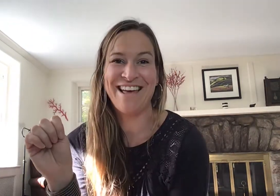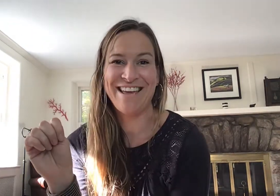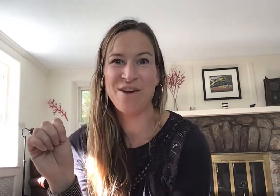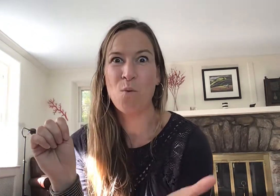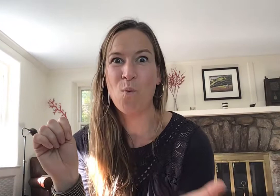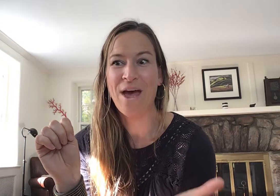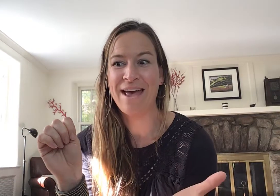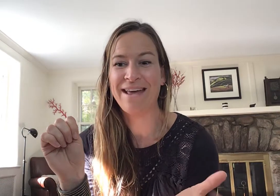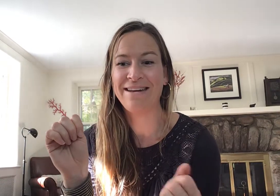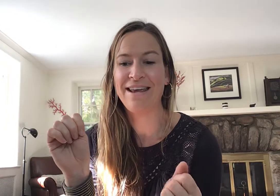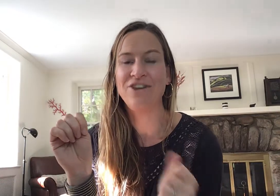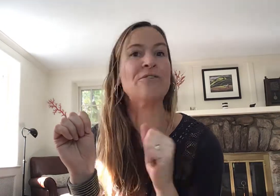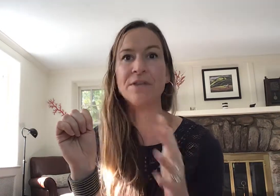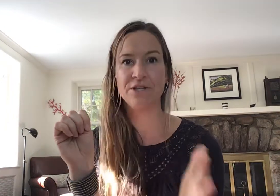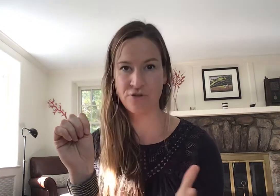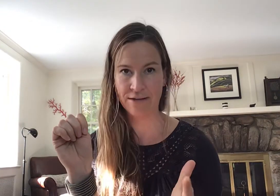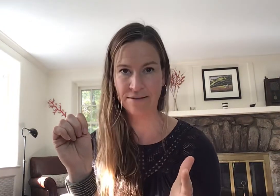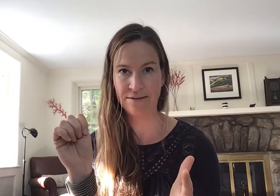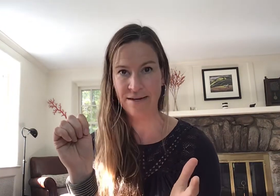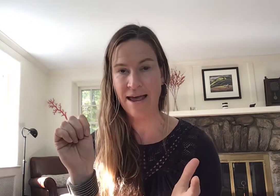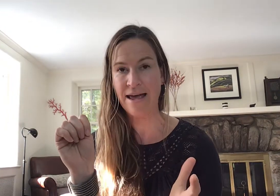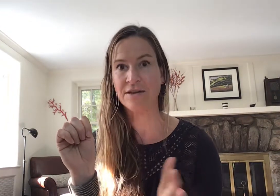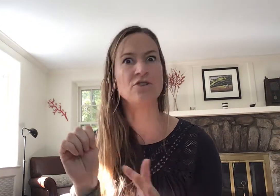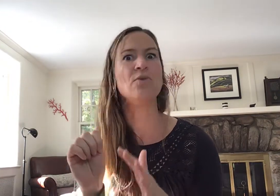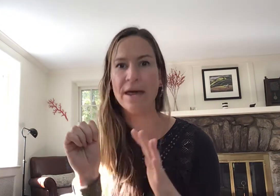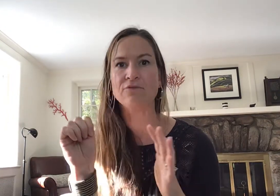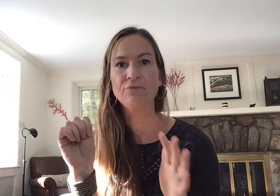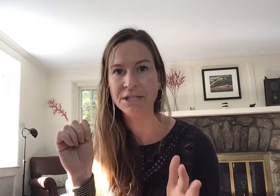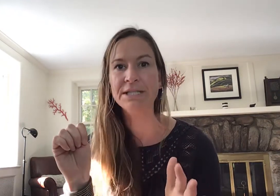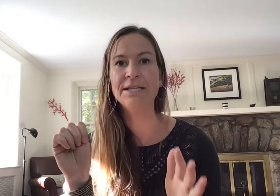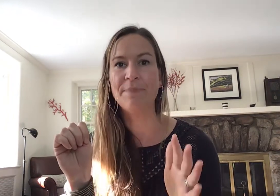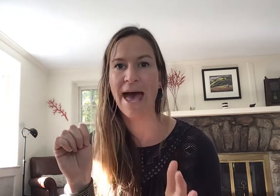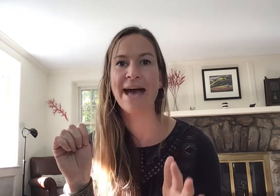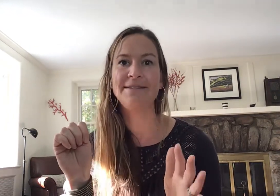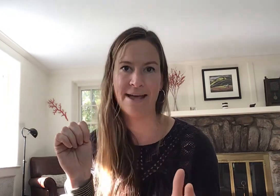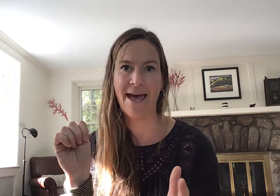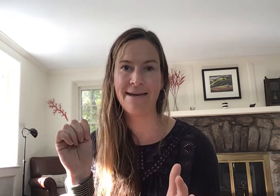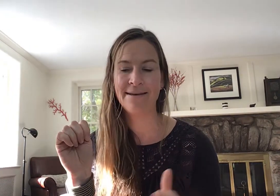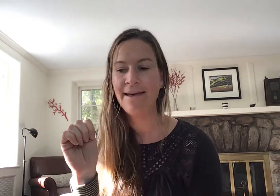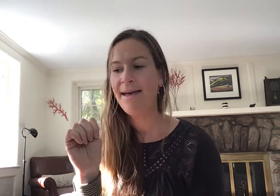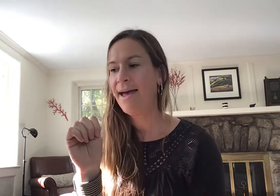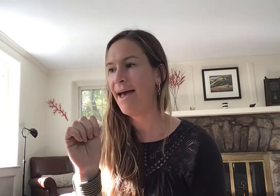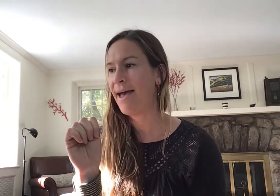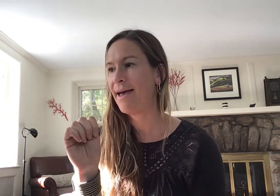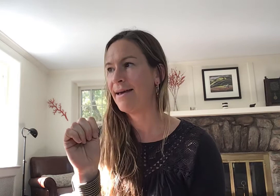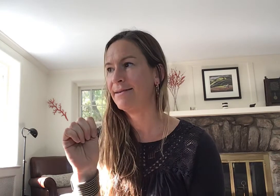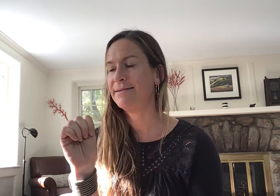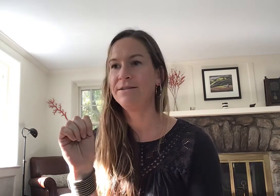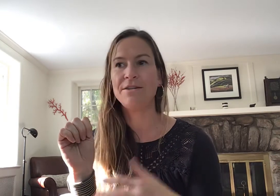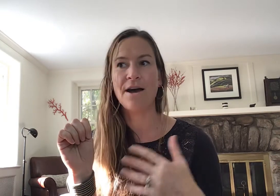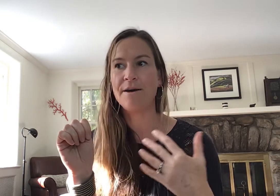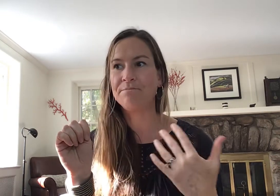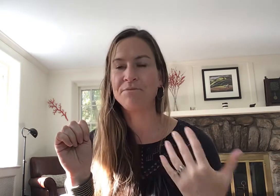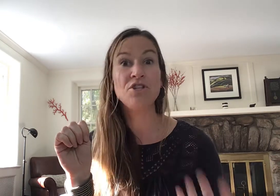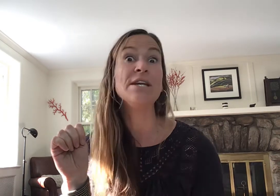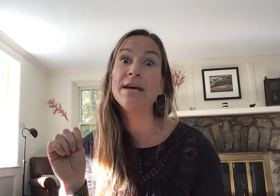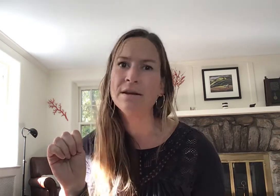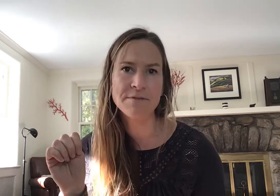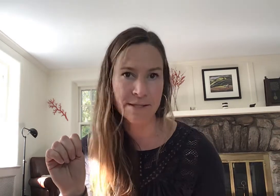like when you're feeling stressed and you had a really bad day and you didn't get enough